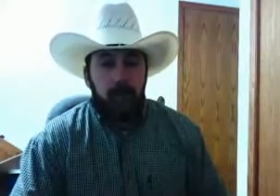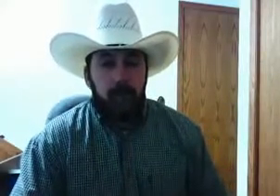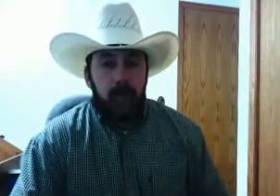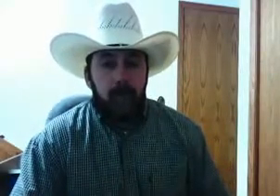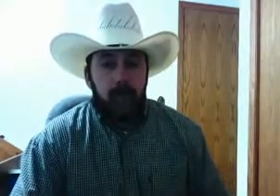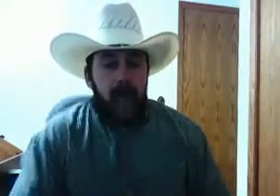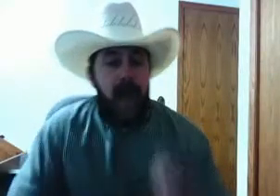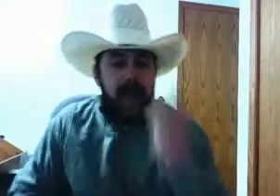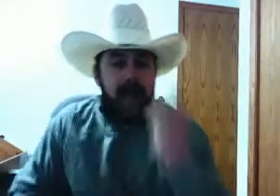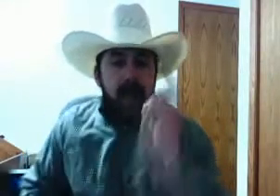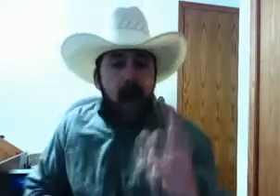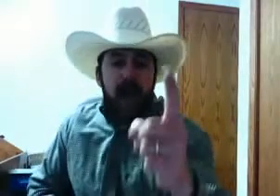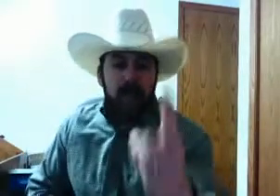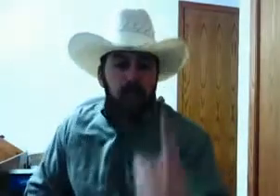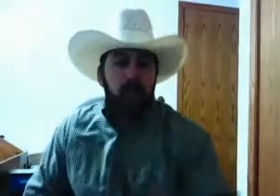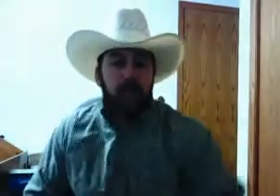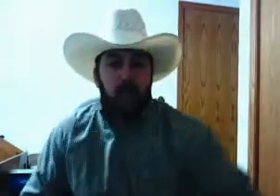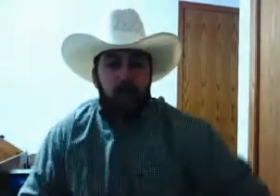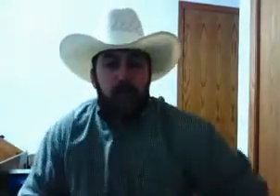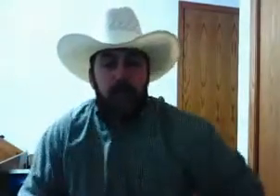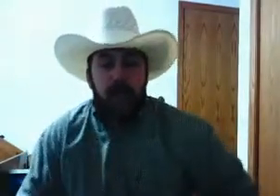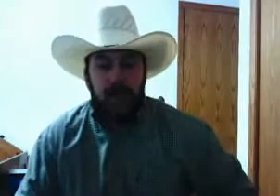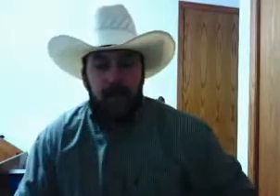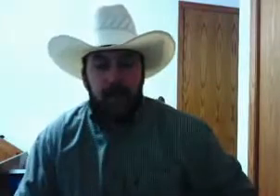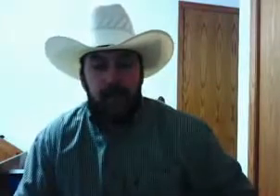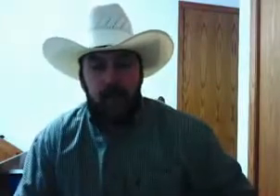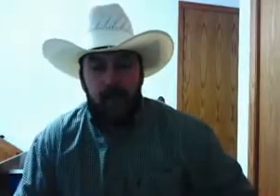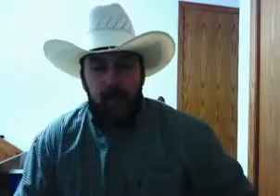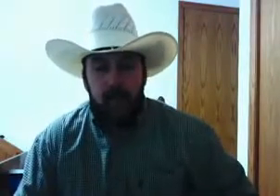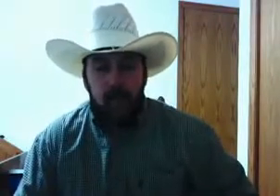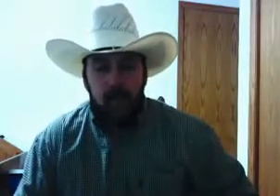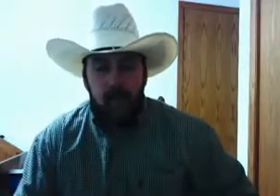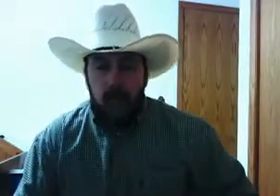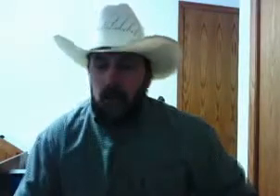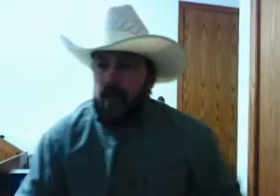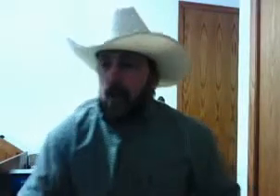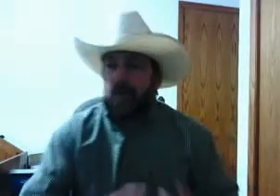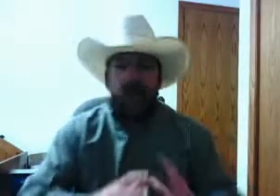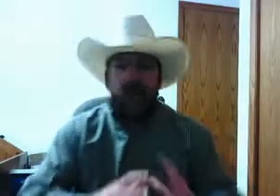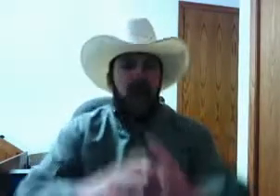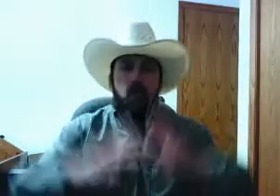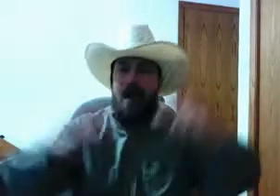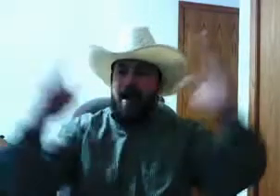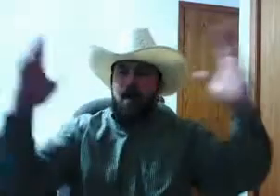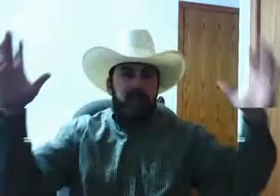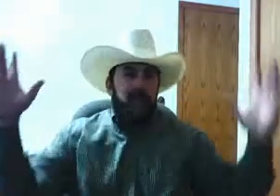And I can know that I told the truth about it. Regardless of how wild it seems